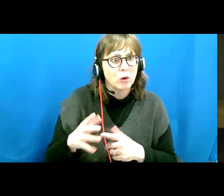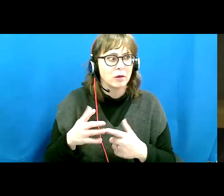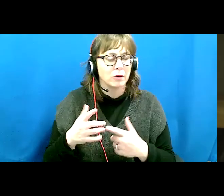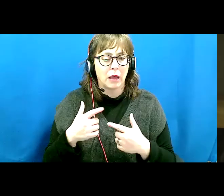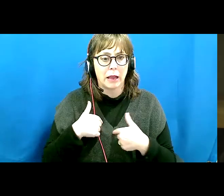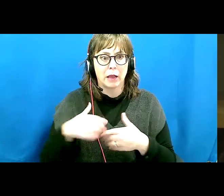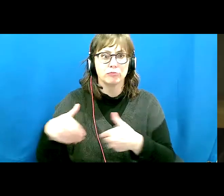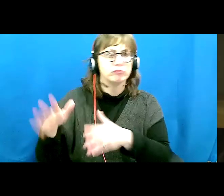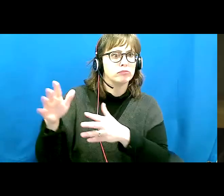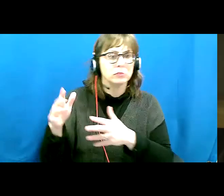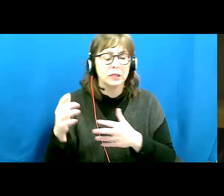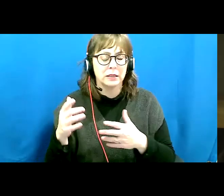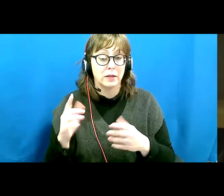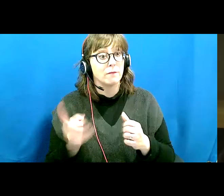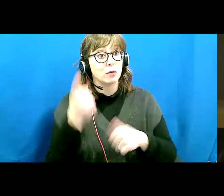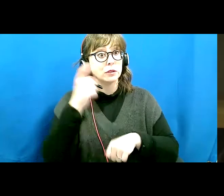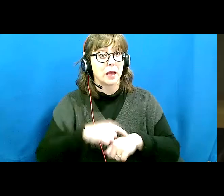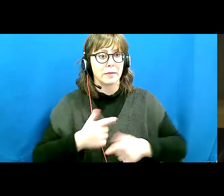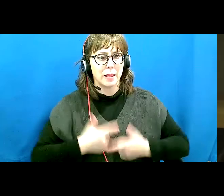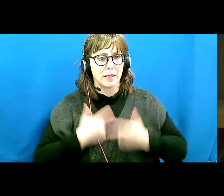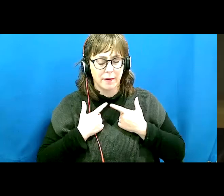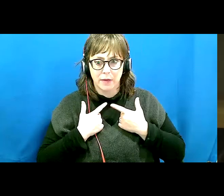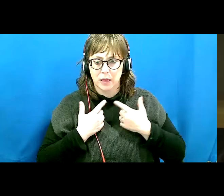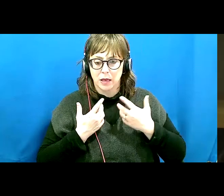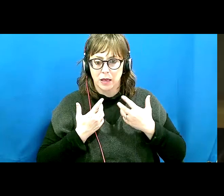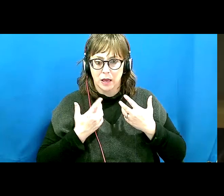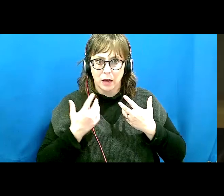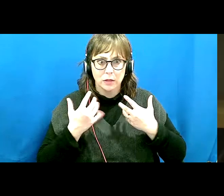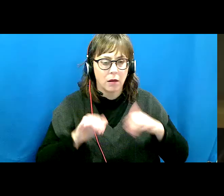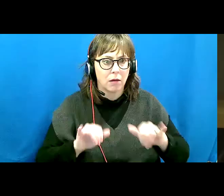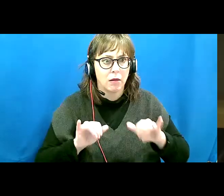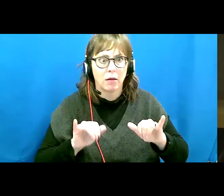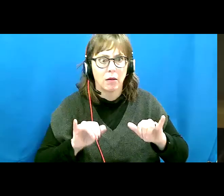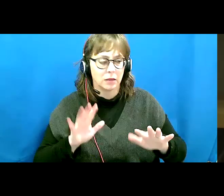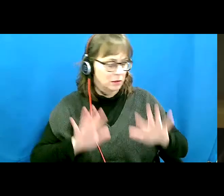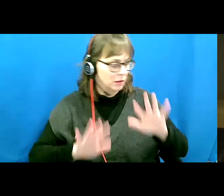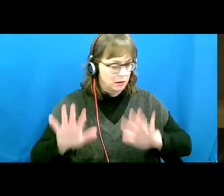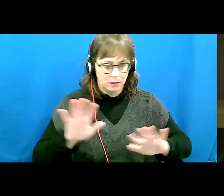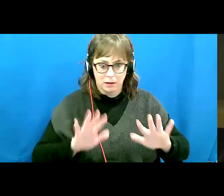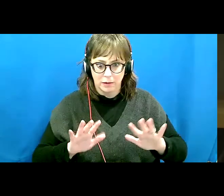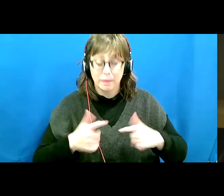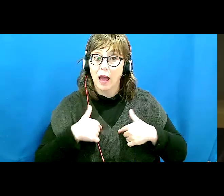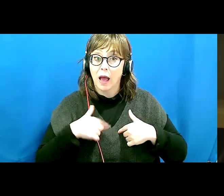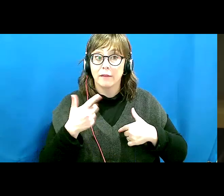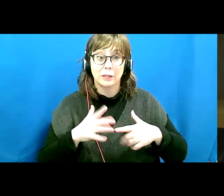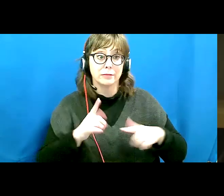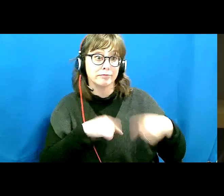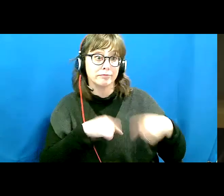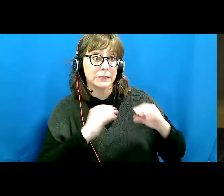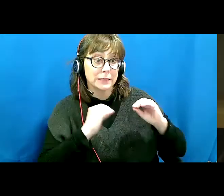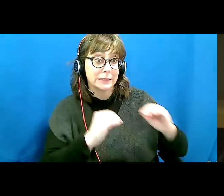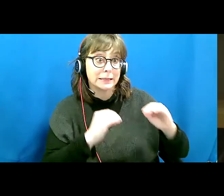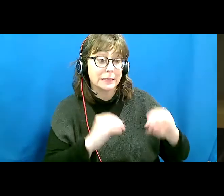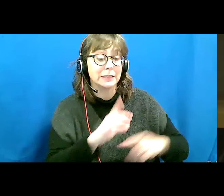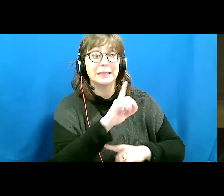And for the first time in my life, I was graphically experiencing what I had been teaching about in disability